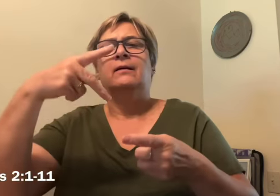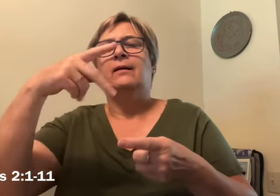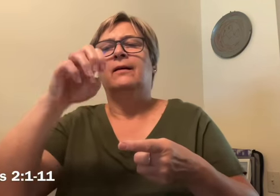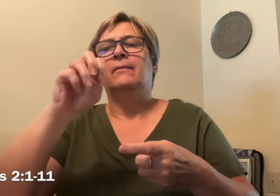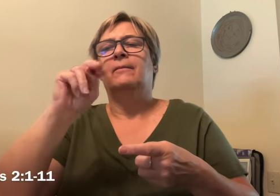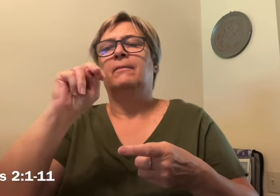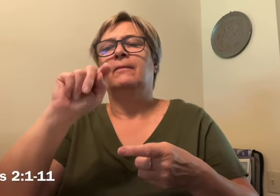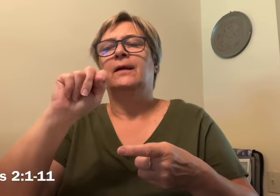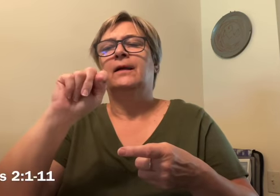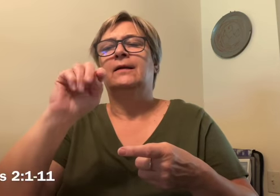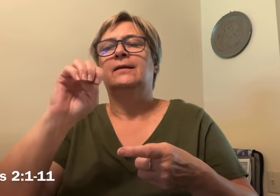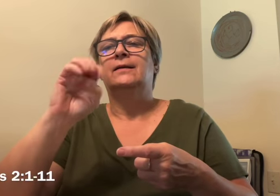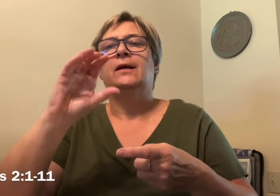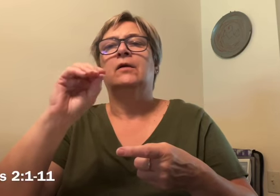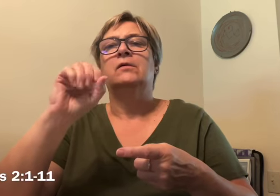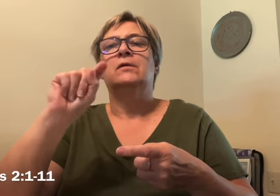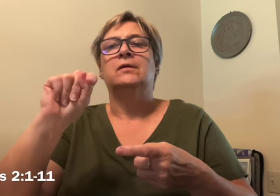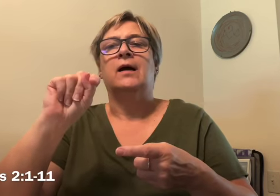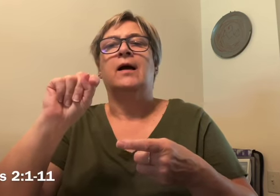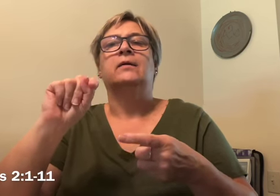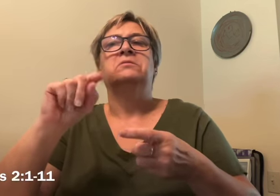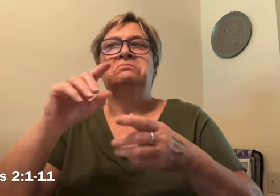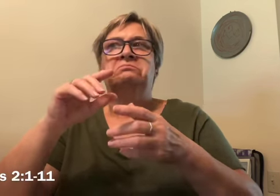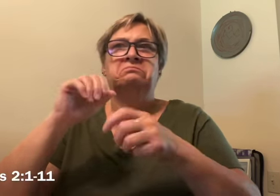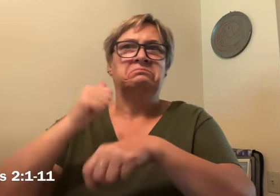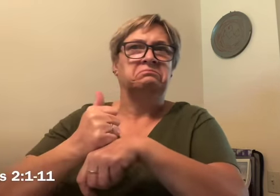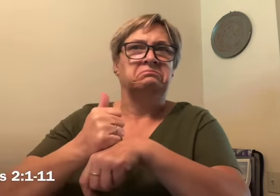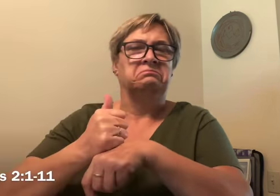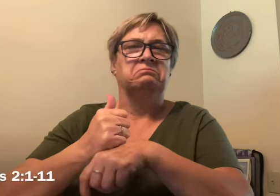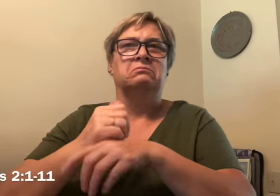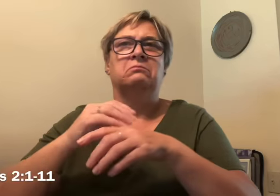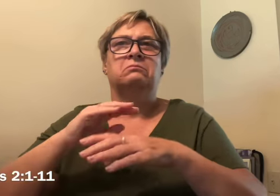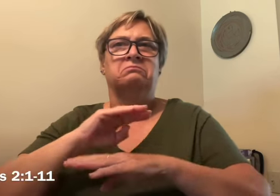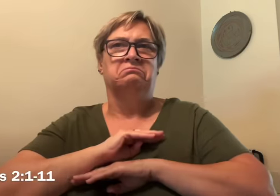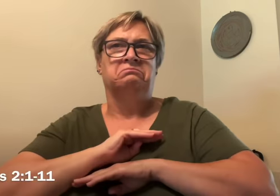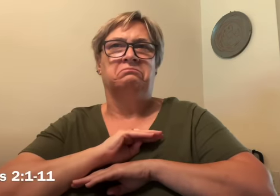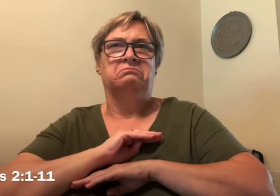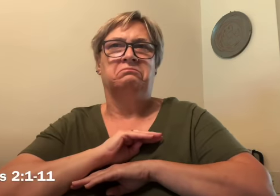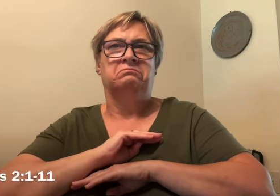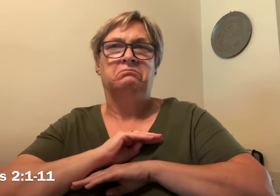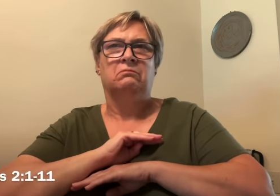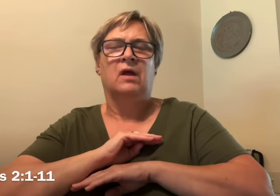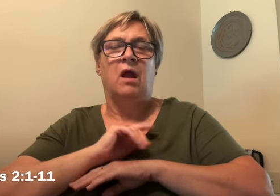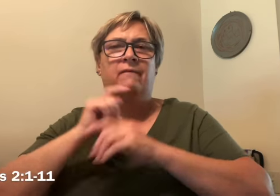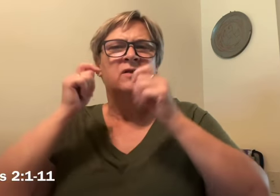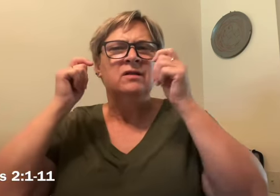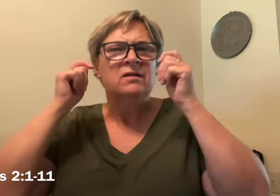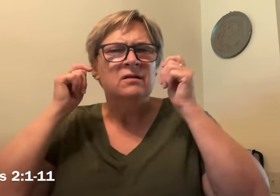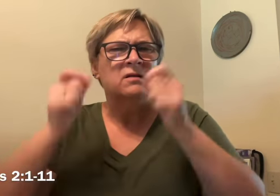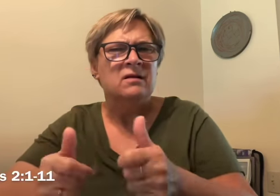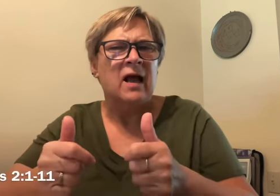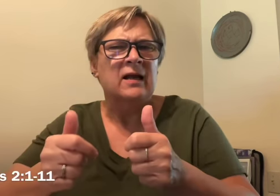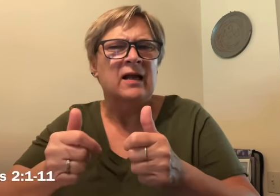they were all in one place together suddenly